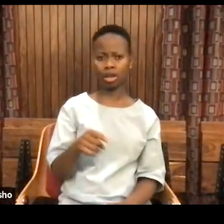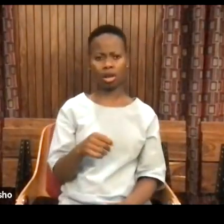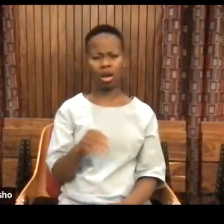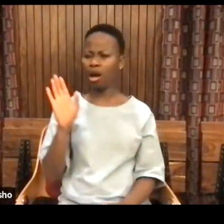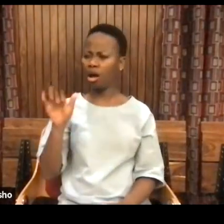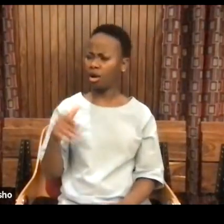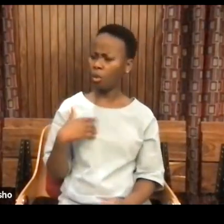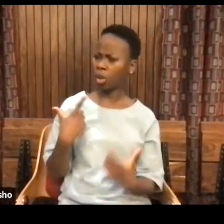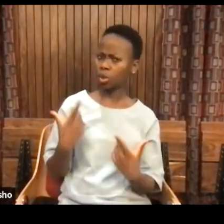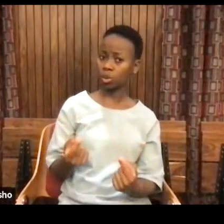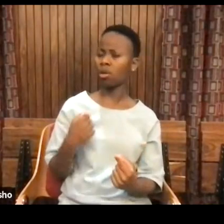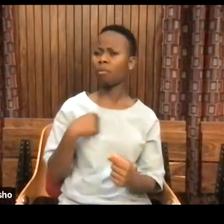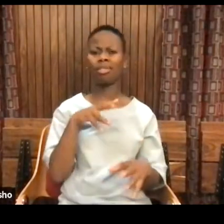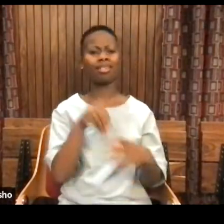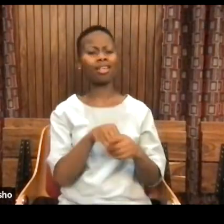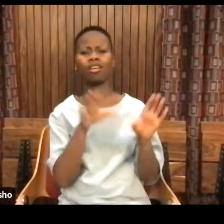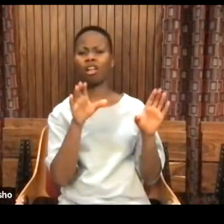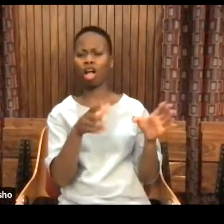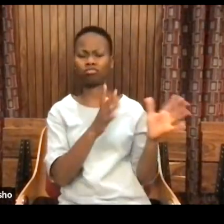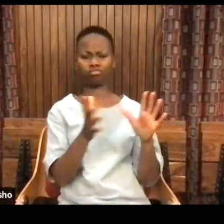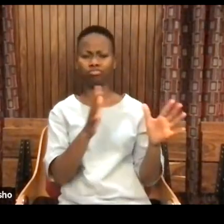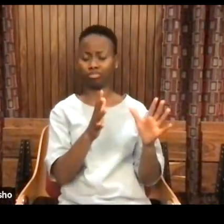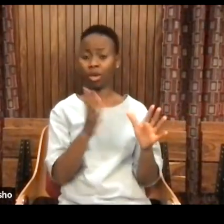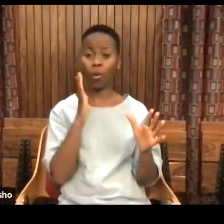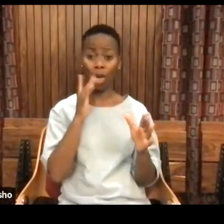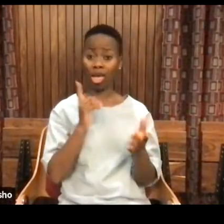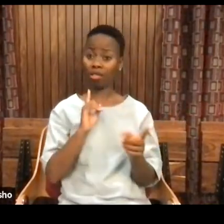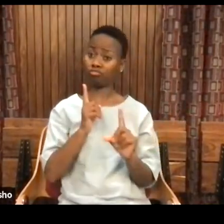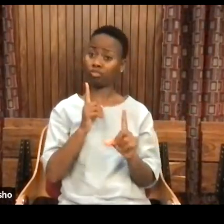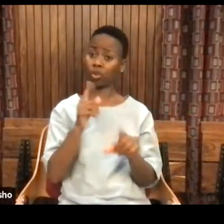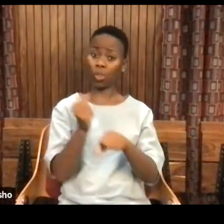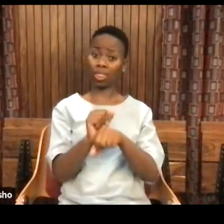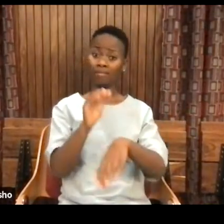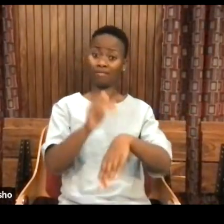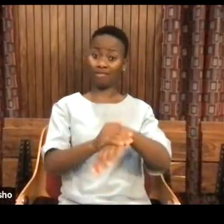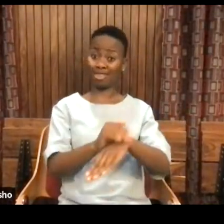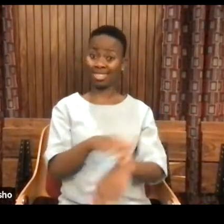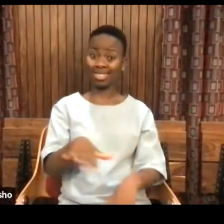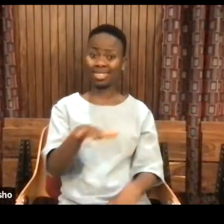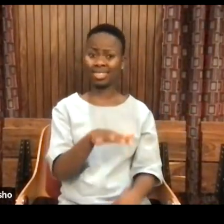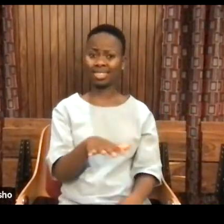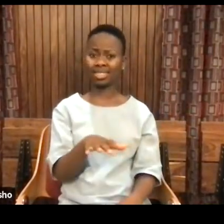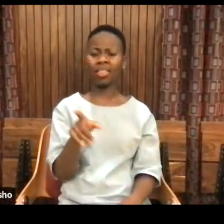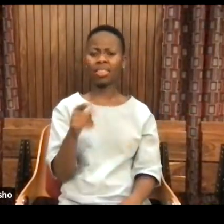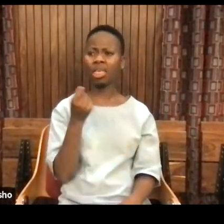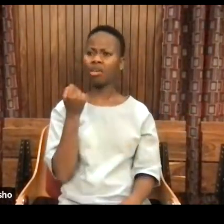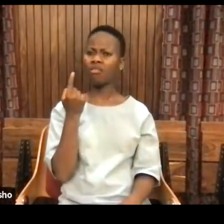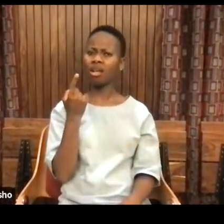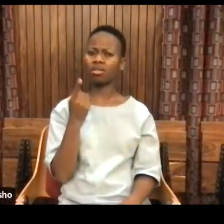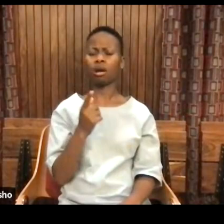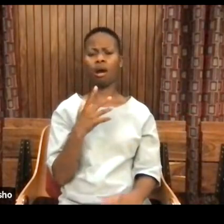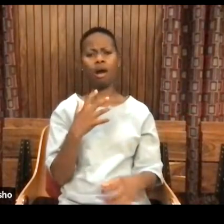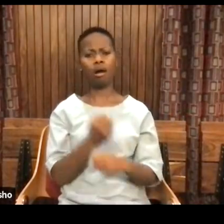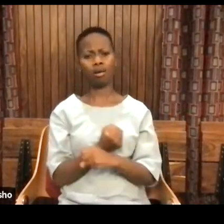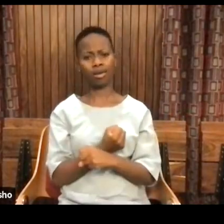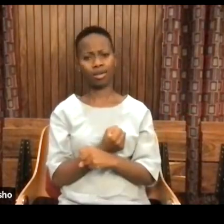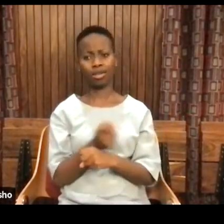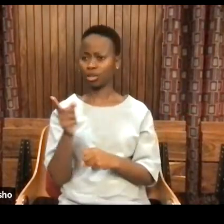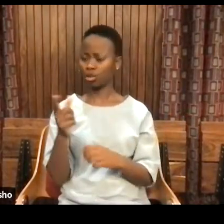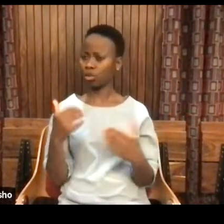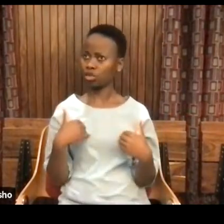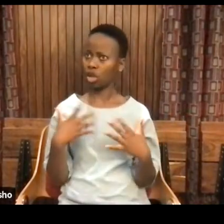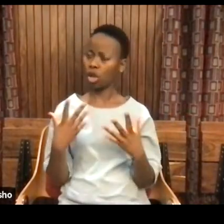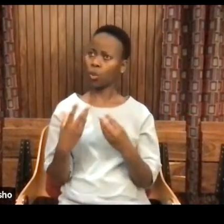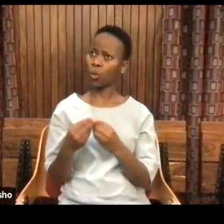doing? Oh, I'm telling you, Professor Gordon's trying to say, oh, what you doing? Right? They would say something. Oh, you began with the